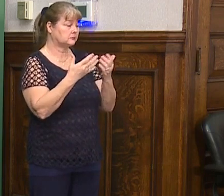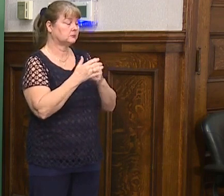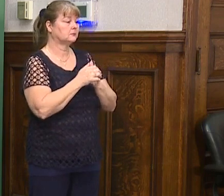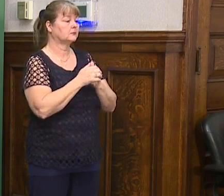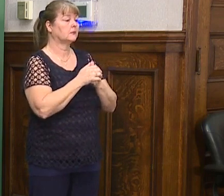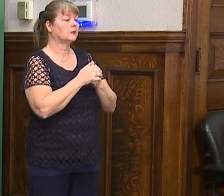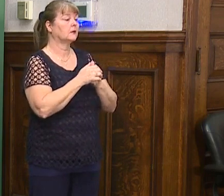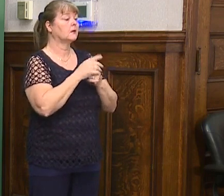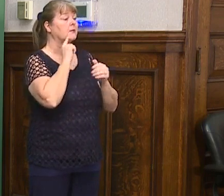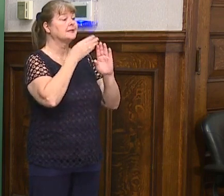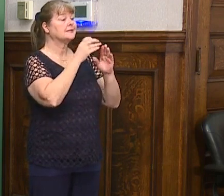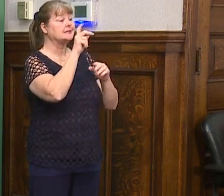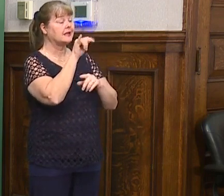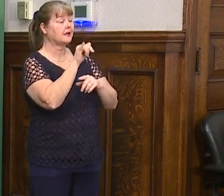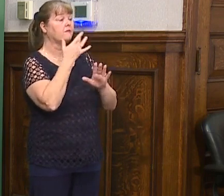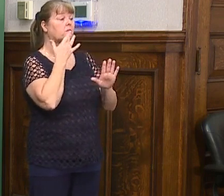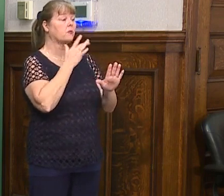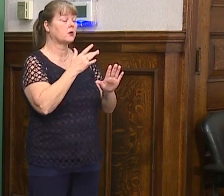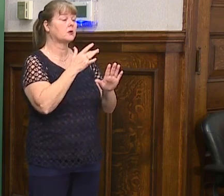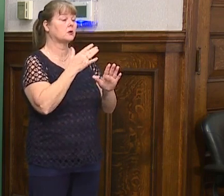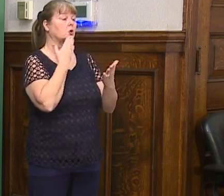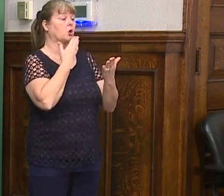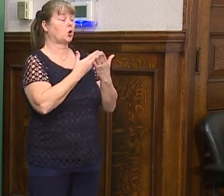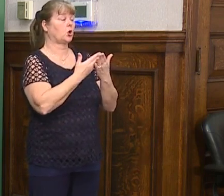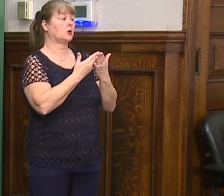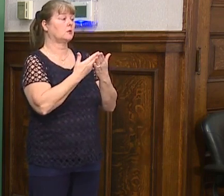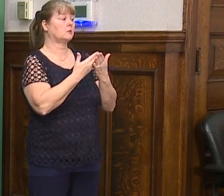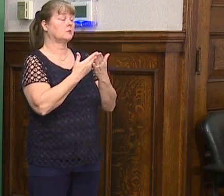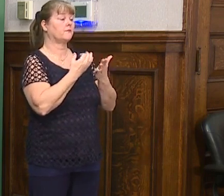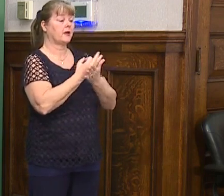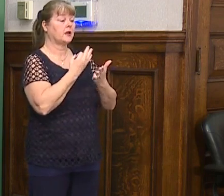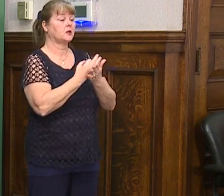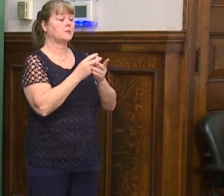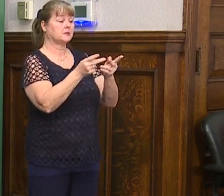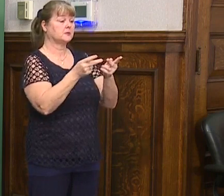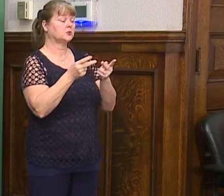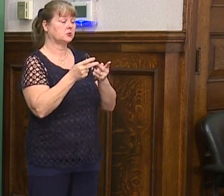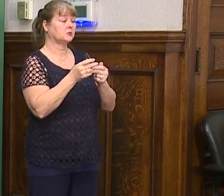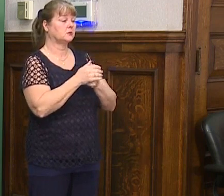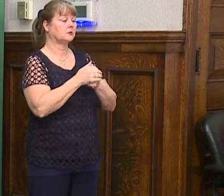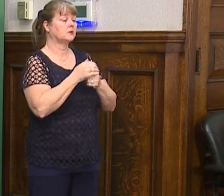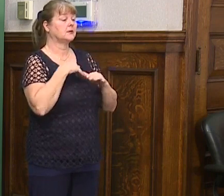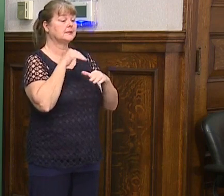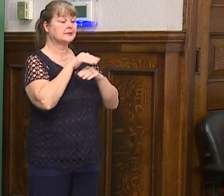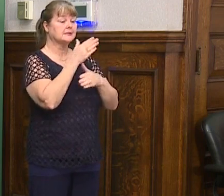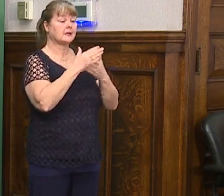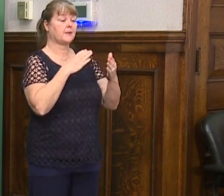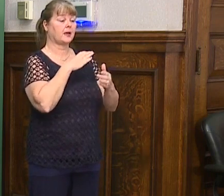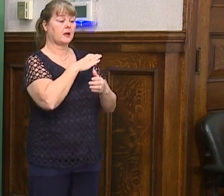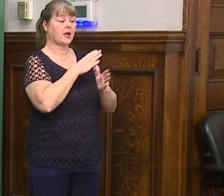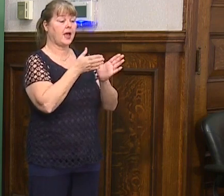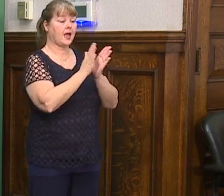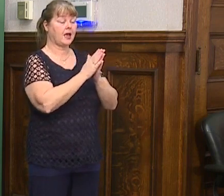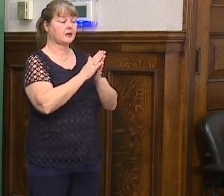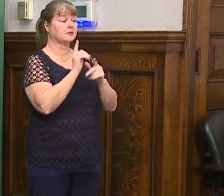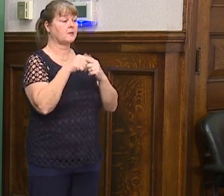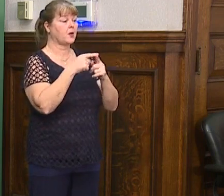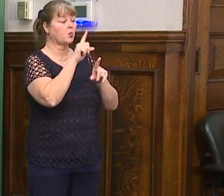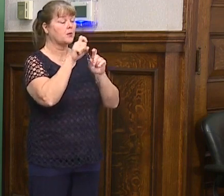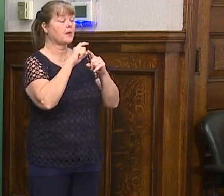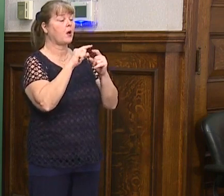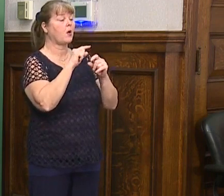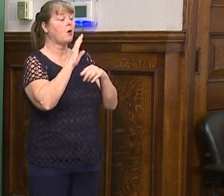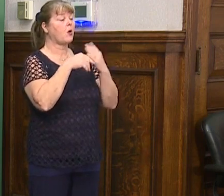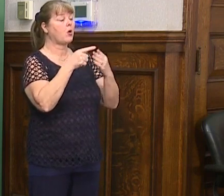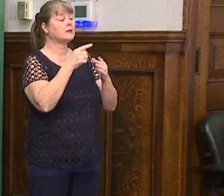So but the city is fortunately in a strong financial position. I sent out to the council, some council members asked questions about the city's overall